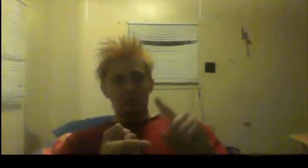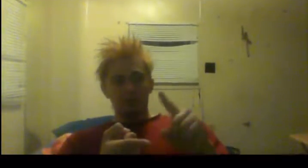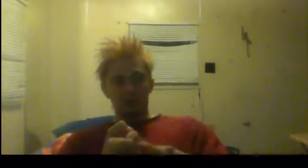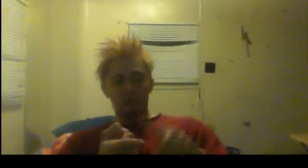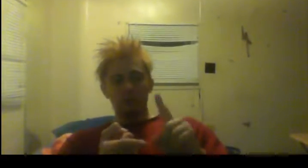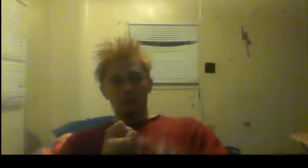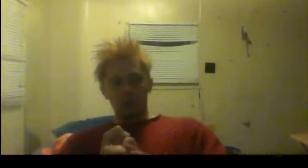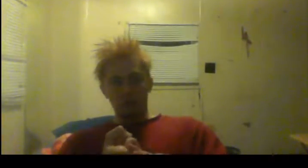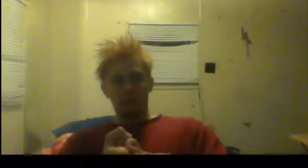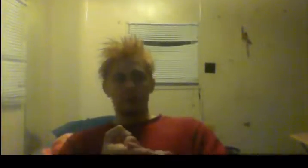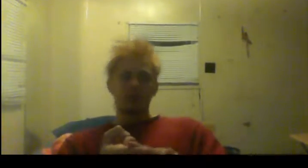food cold.